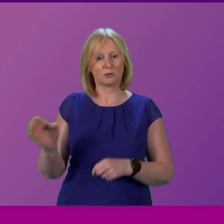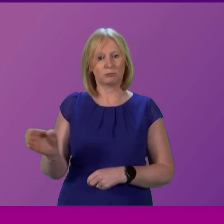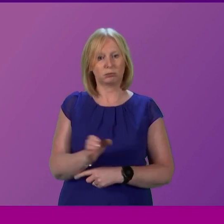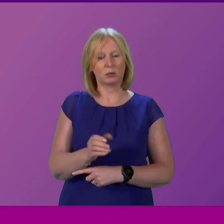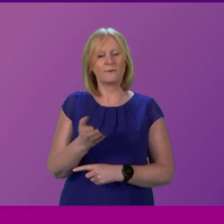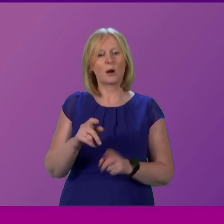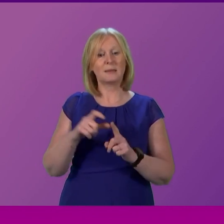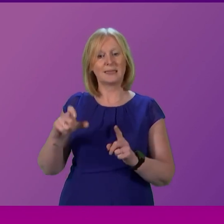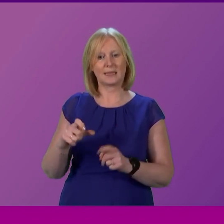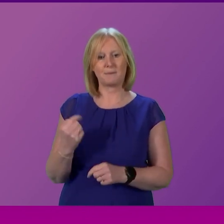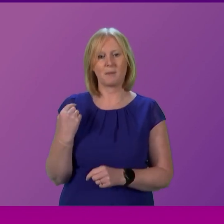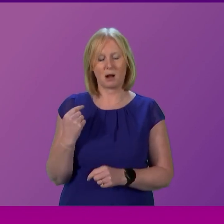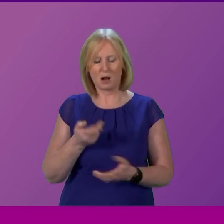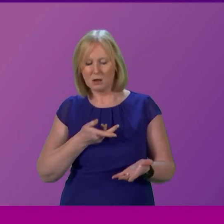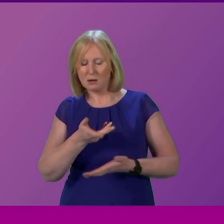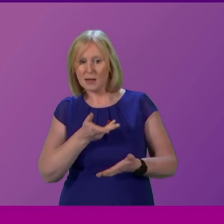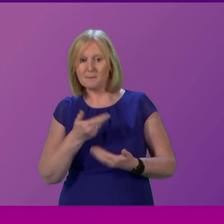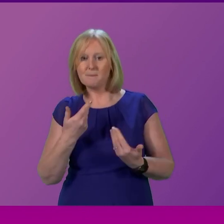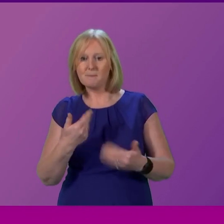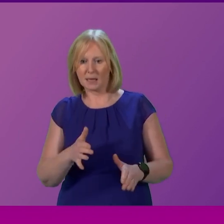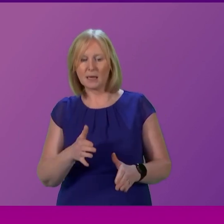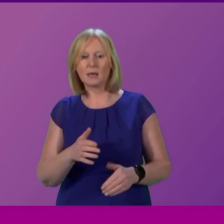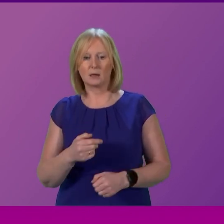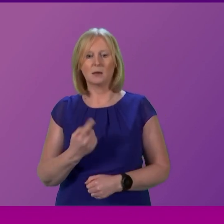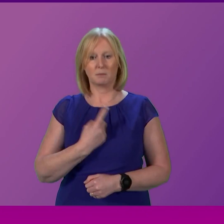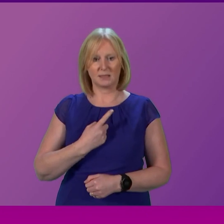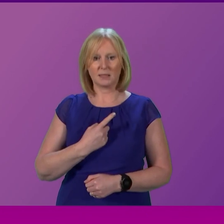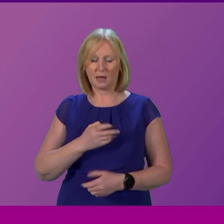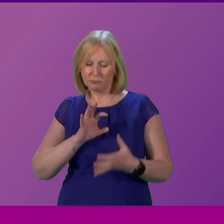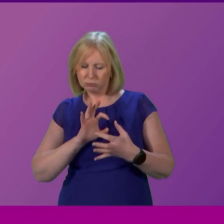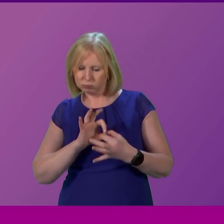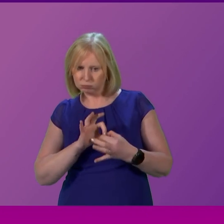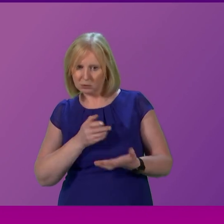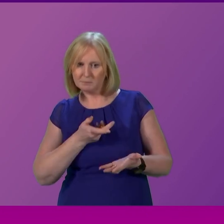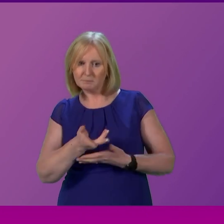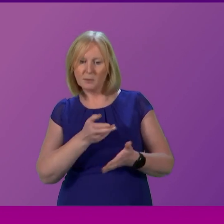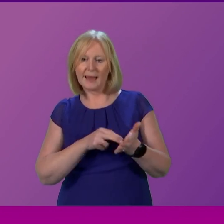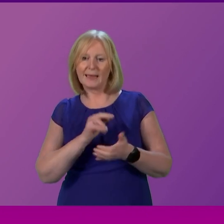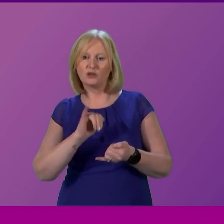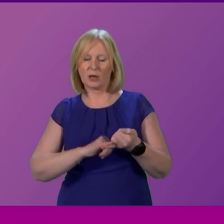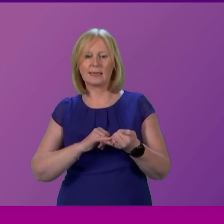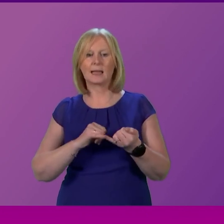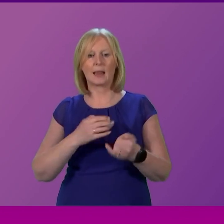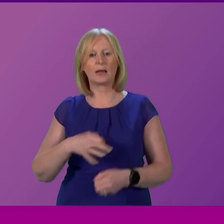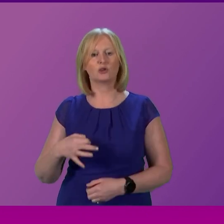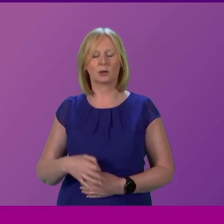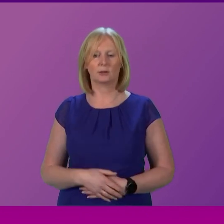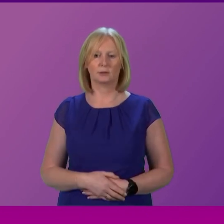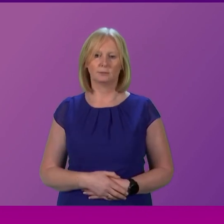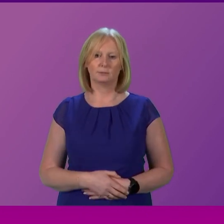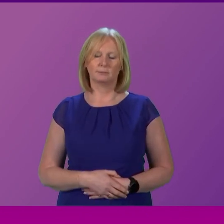December about those pressures so we are interacting and I am personally interacting quite closely as you'd imagine with NHS Lanarkshire in